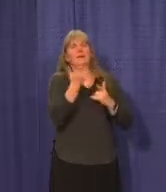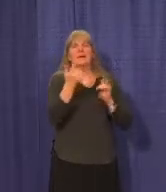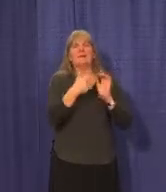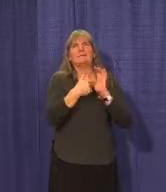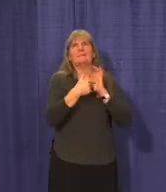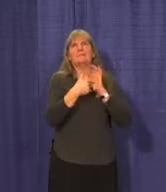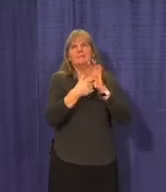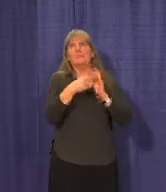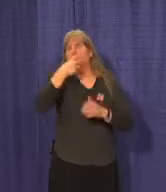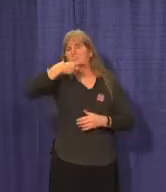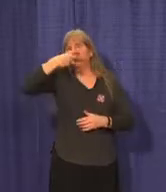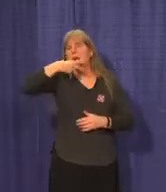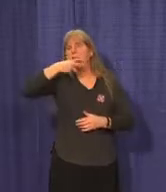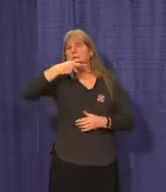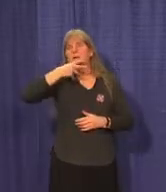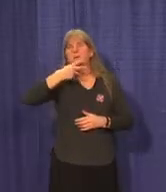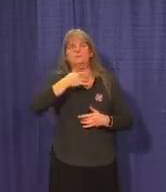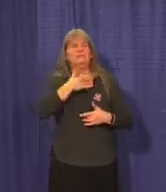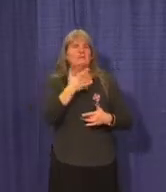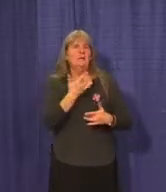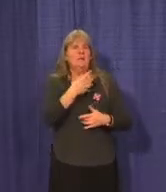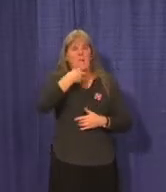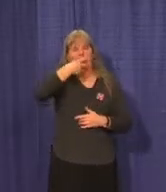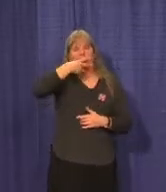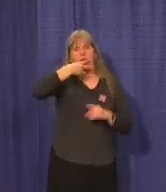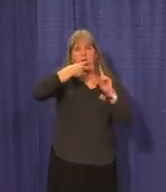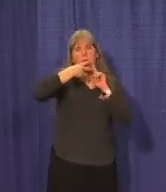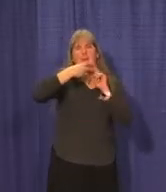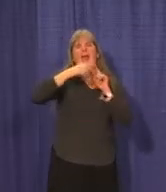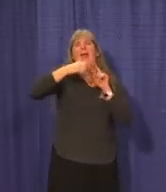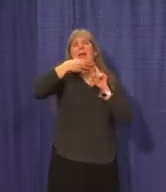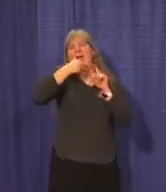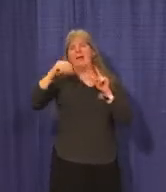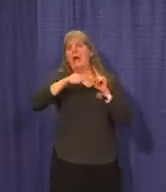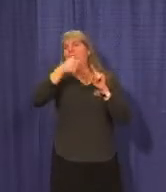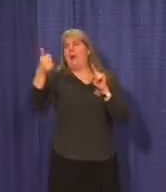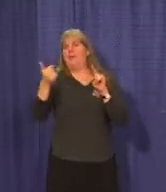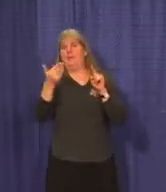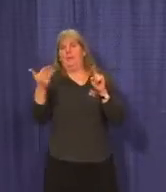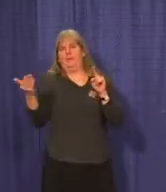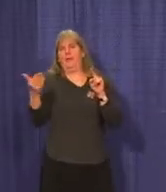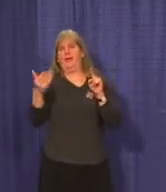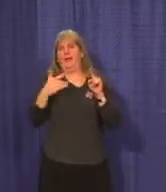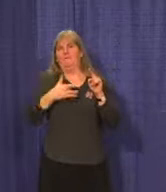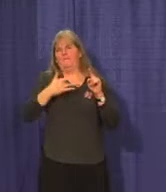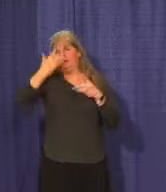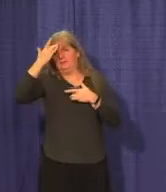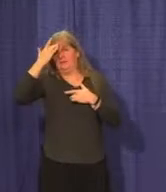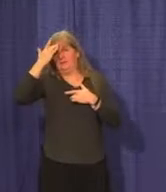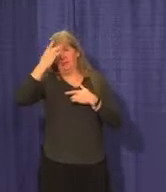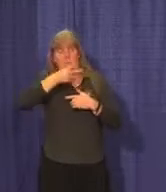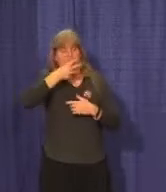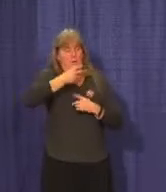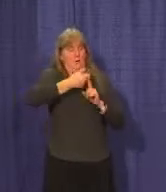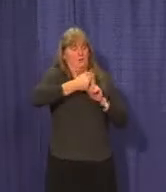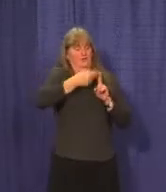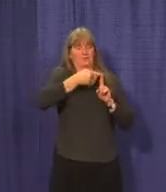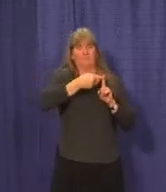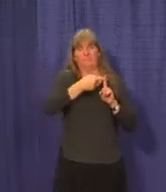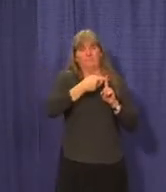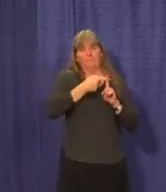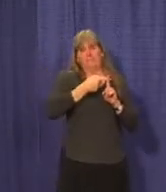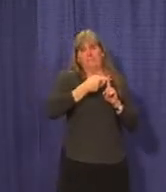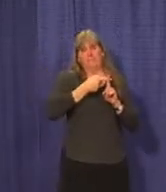nose. We know that in our cases, as well as in worldwide, that runny nose by itself is